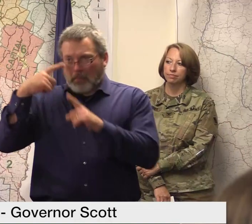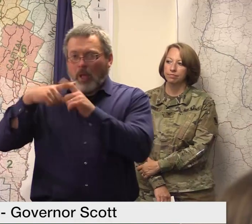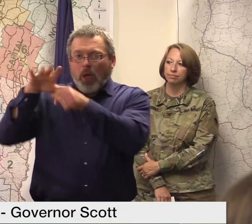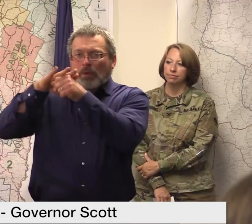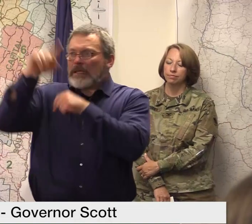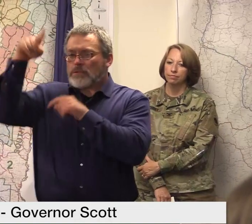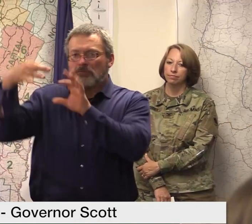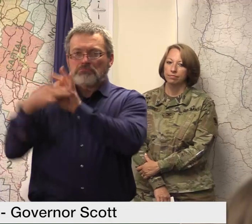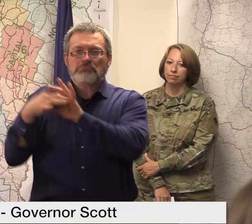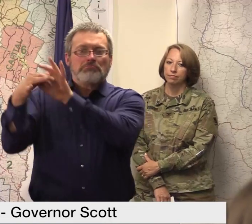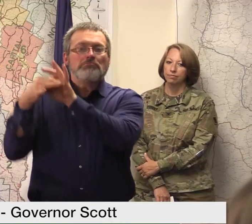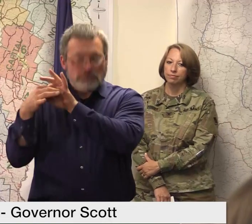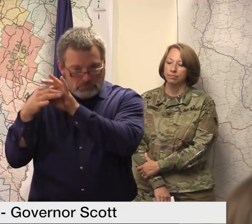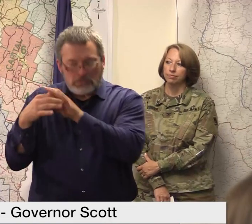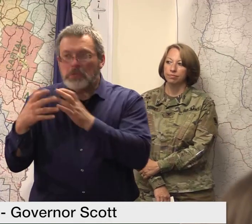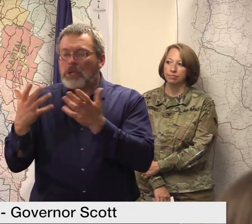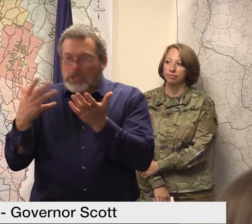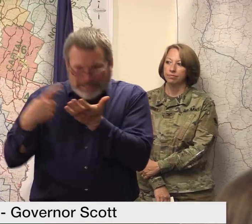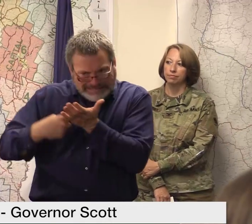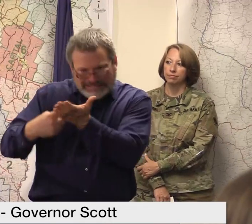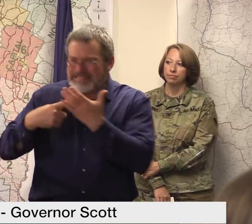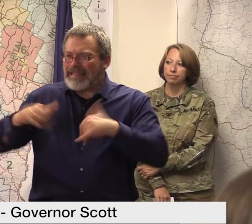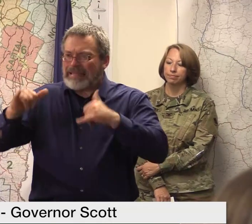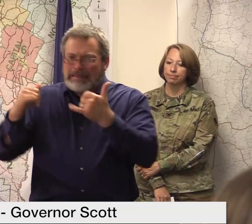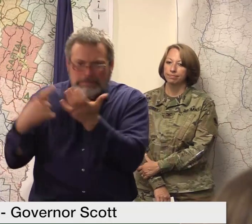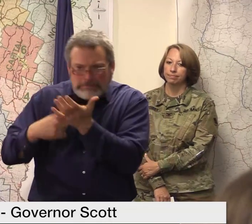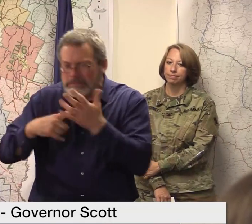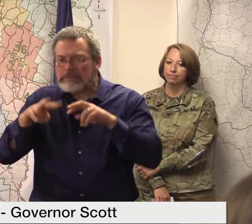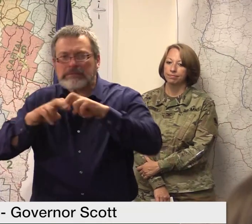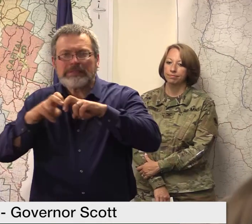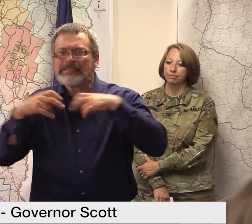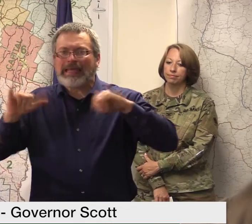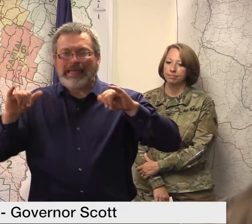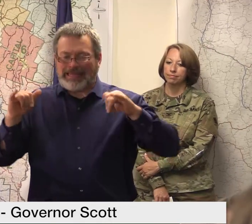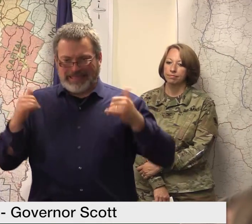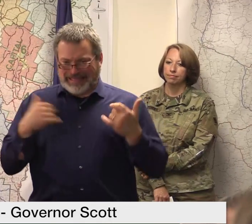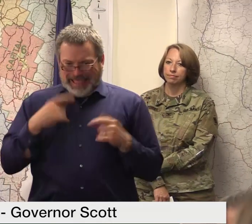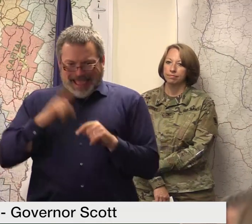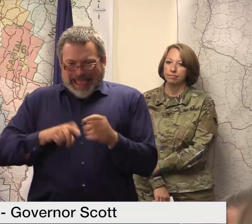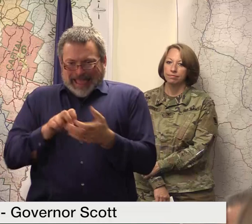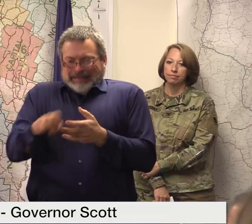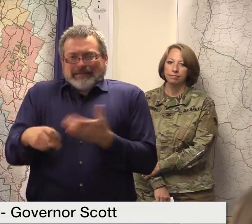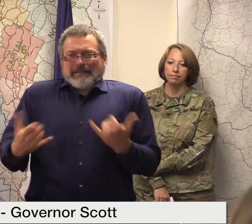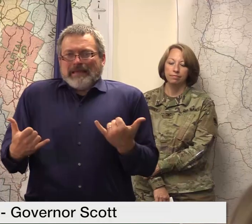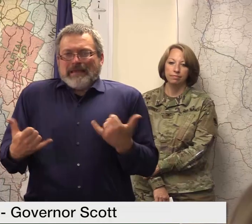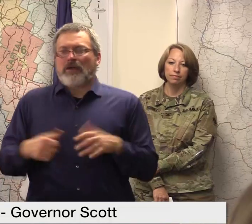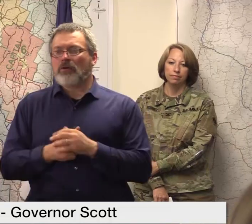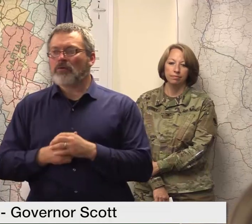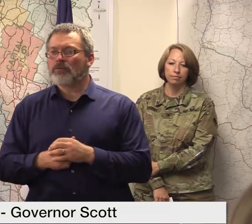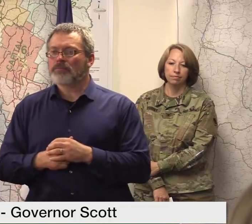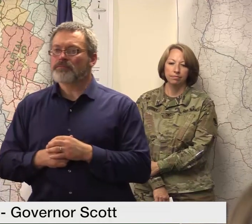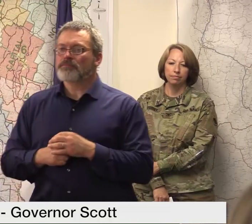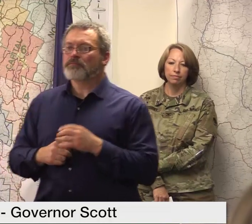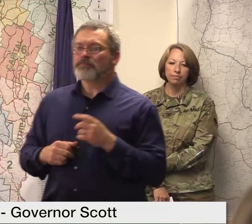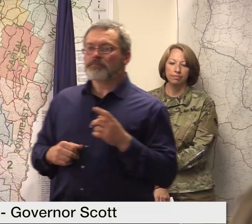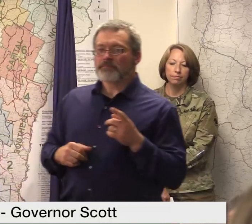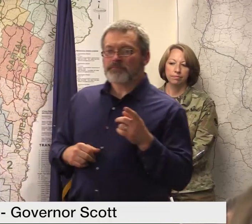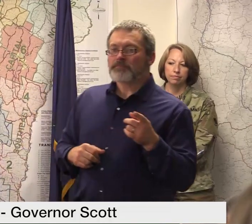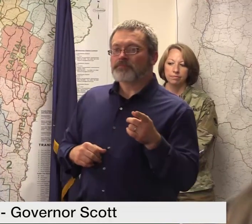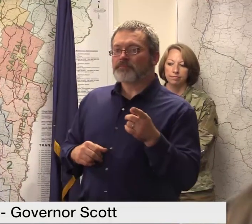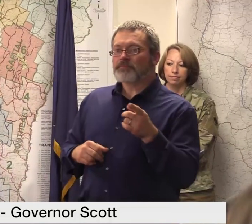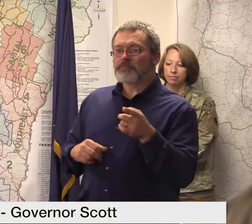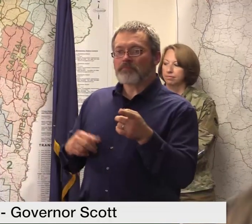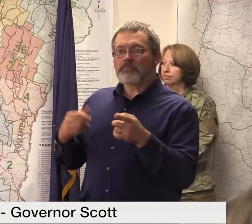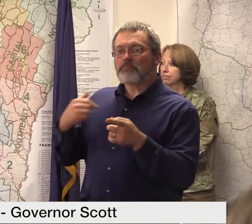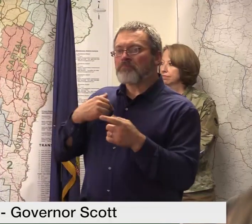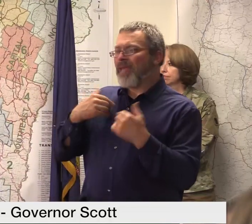headquarters so I can't speak to that sir this might be a question for Commissioner Moritz then do you